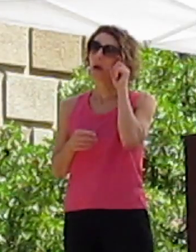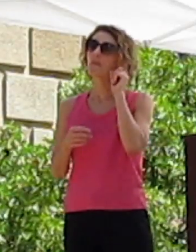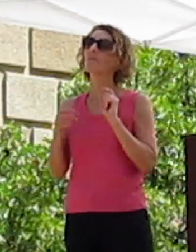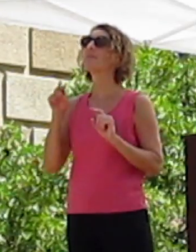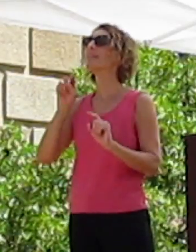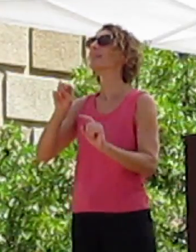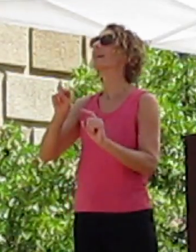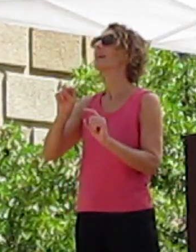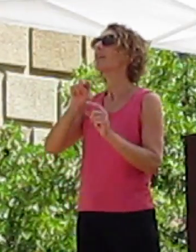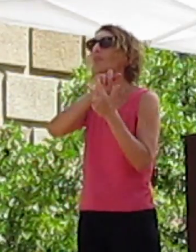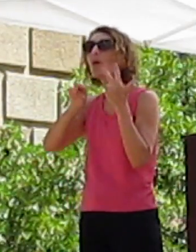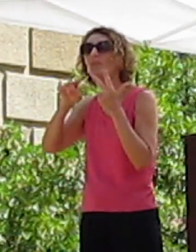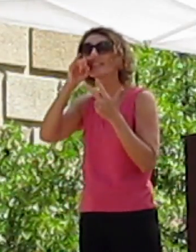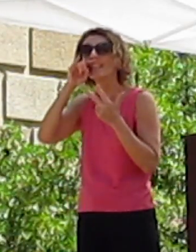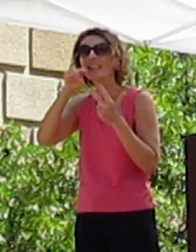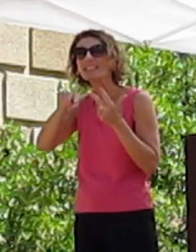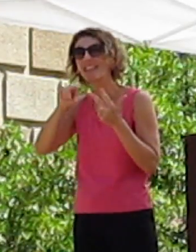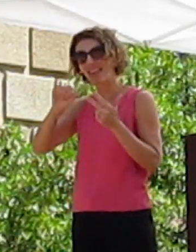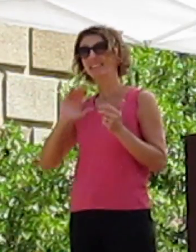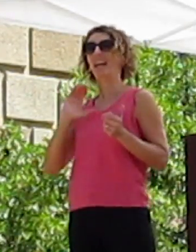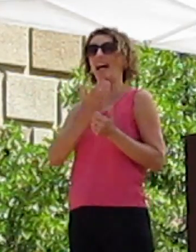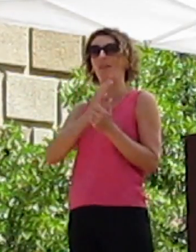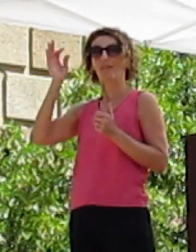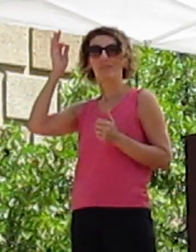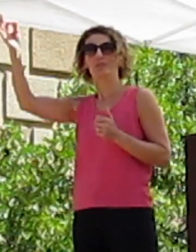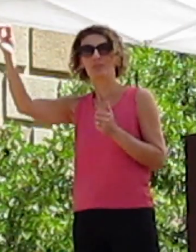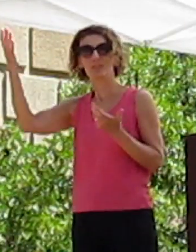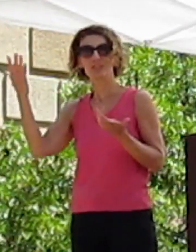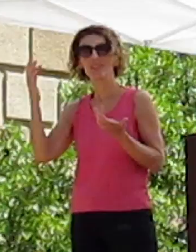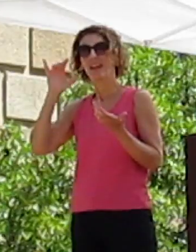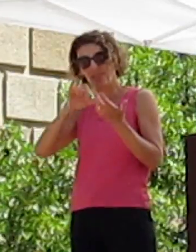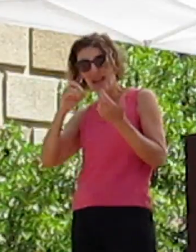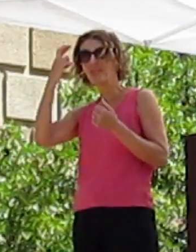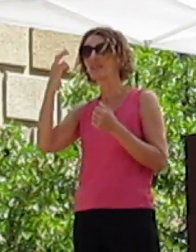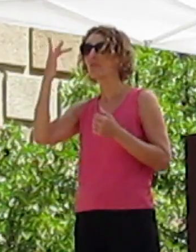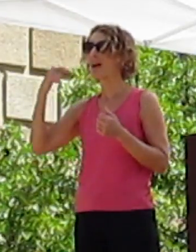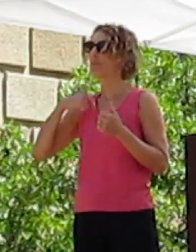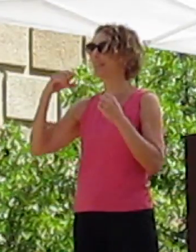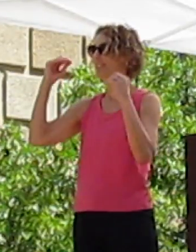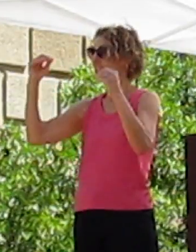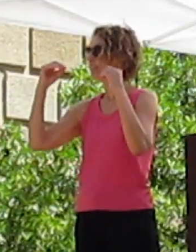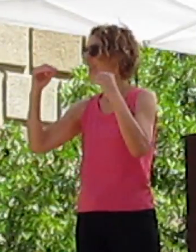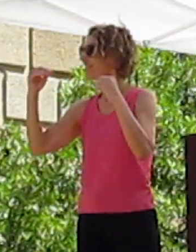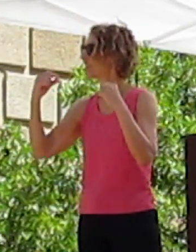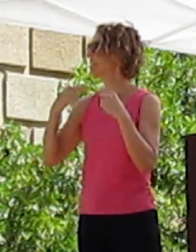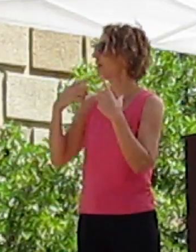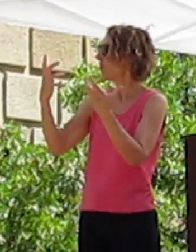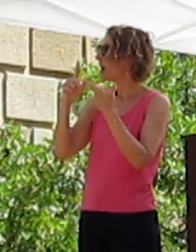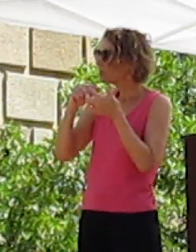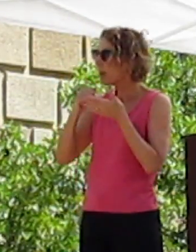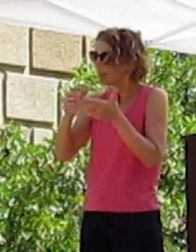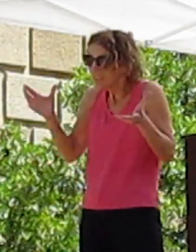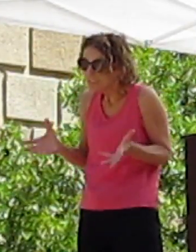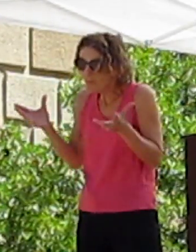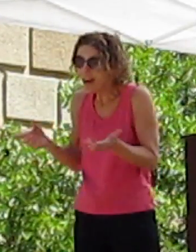These kids, they are our future. They are the reason why I am teaching, because I want to help inspire